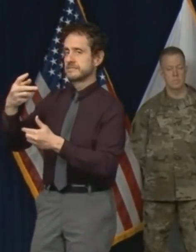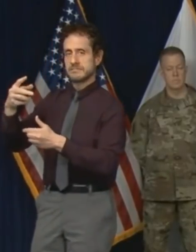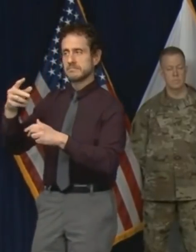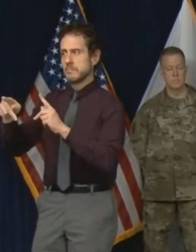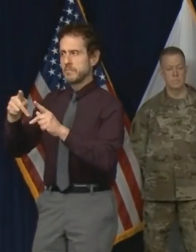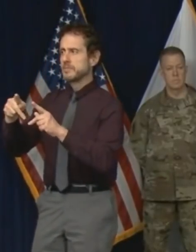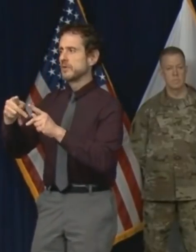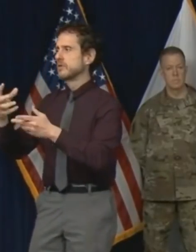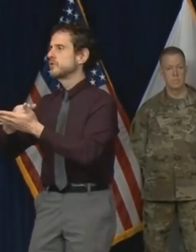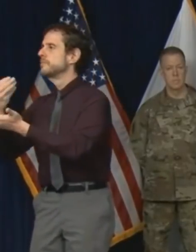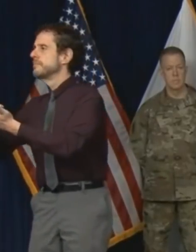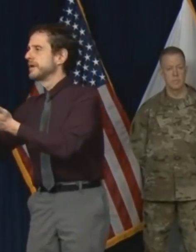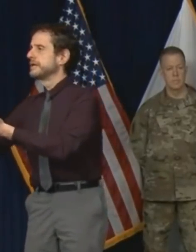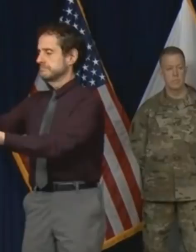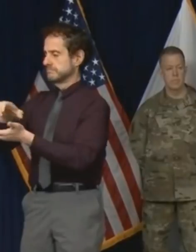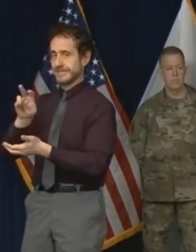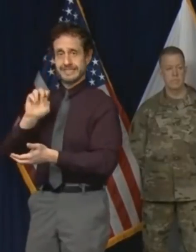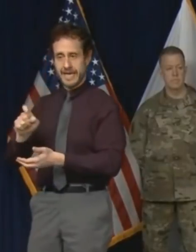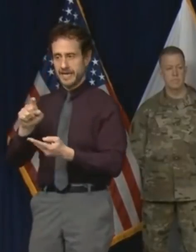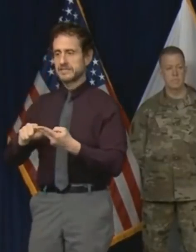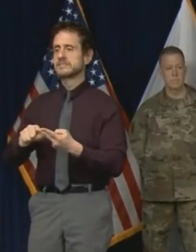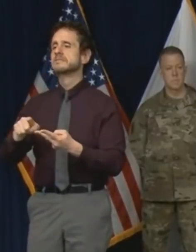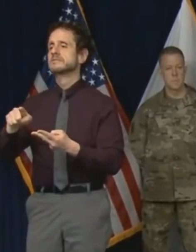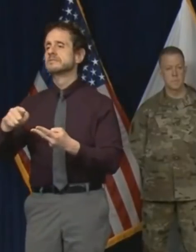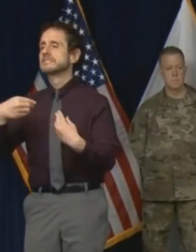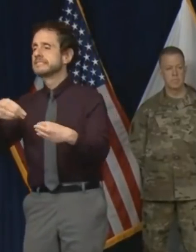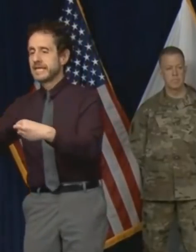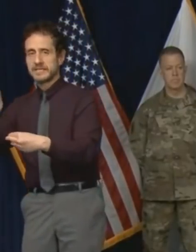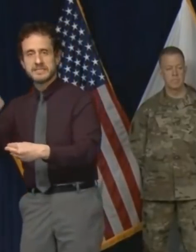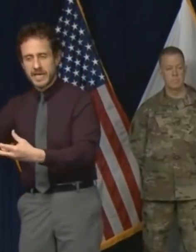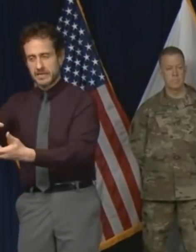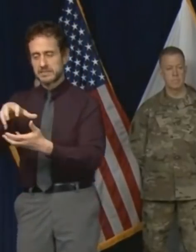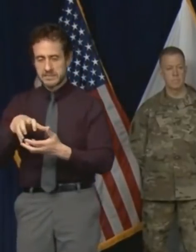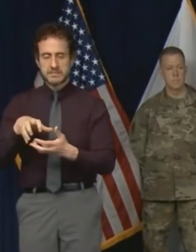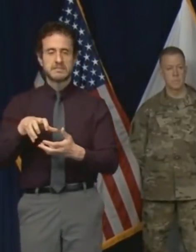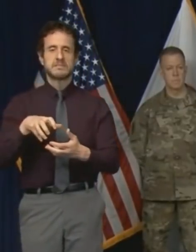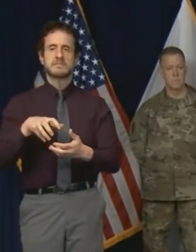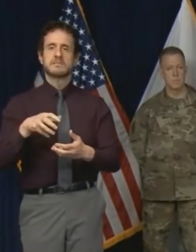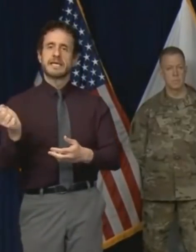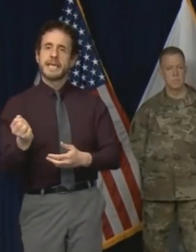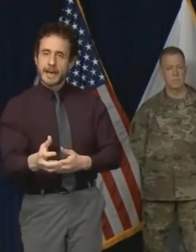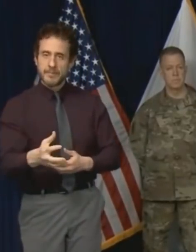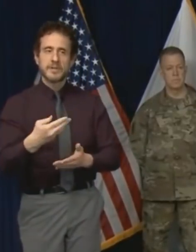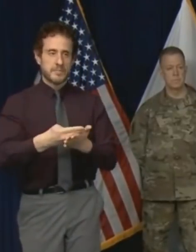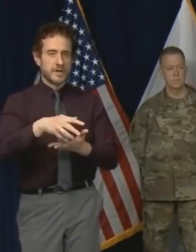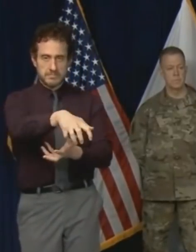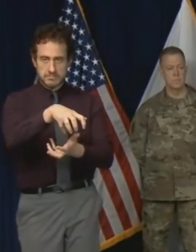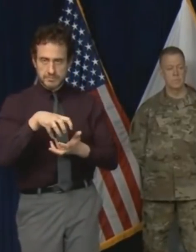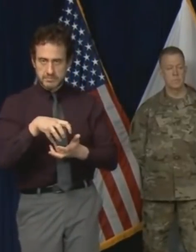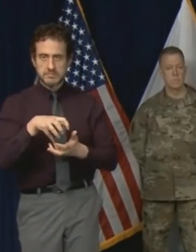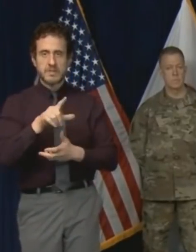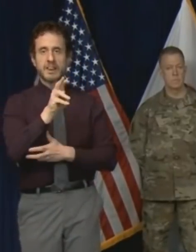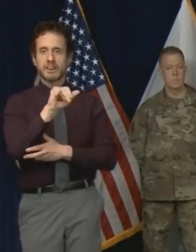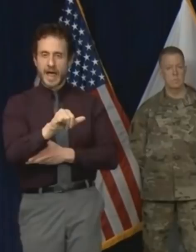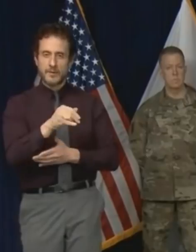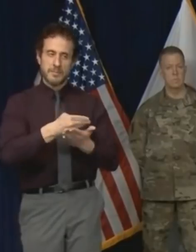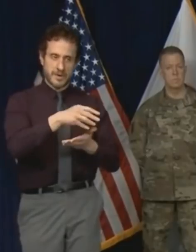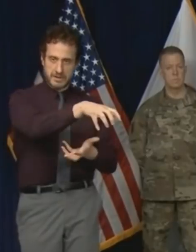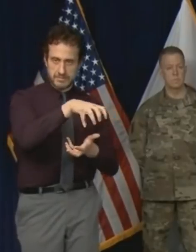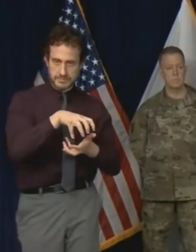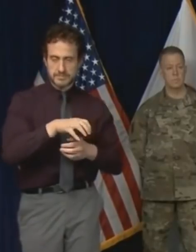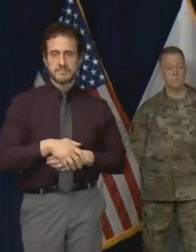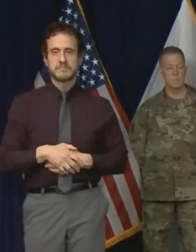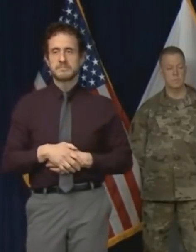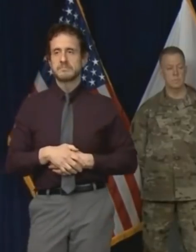sources such as lotteries and gaming for a substantial portion of their state budgets. In every state